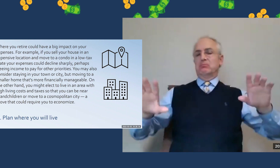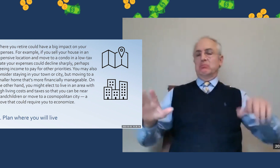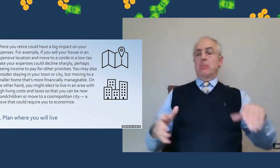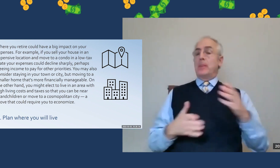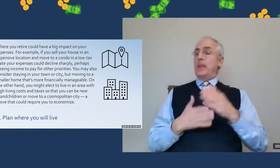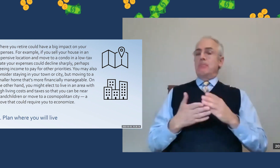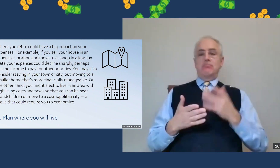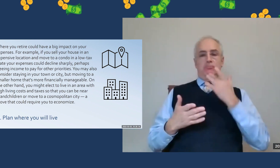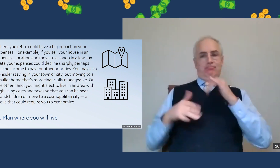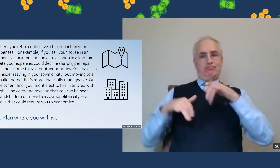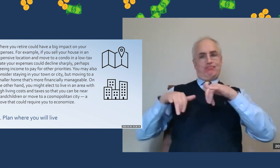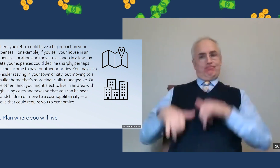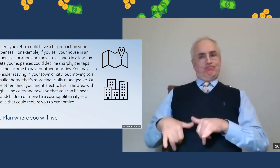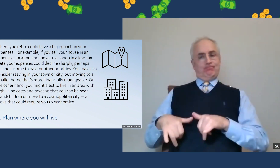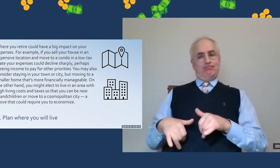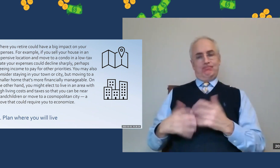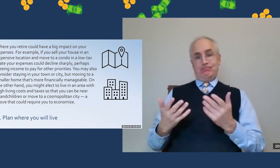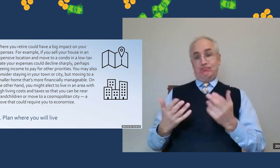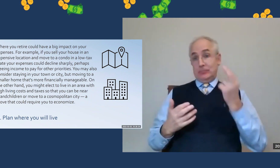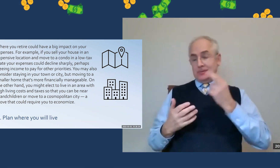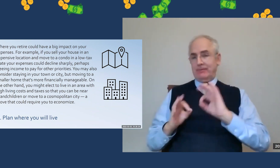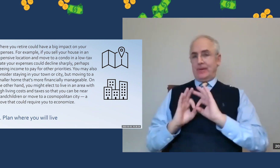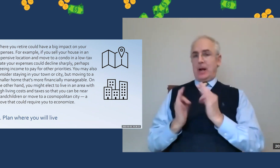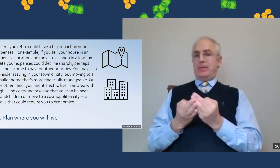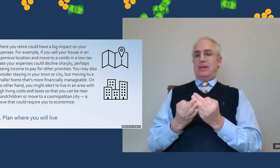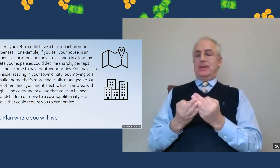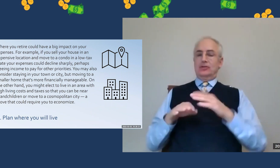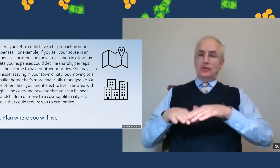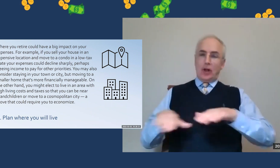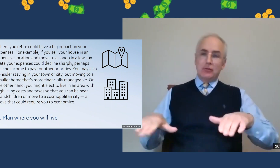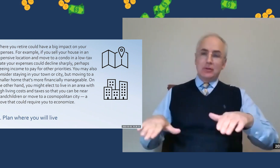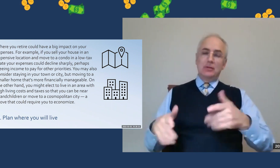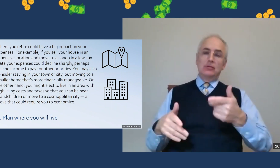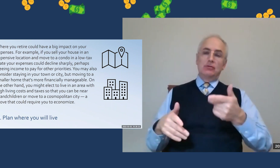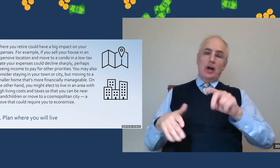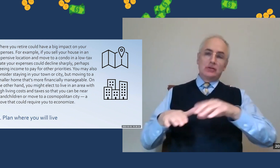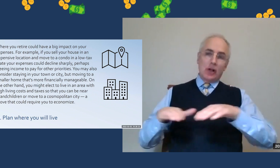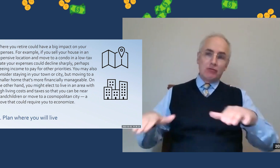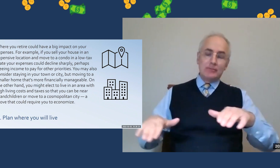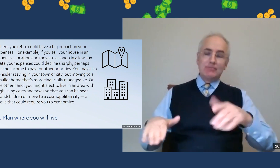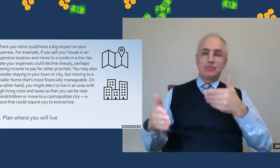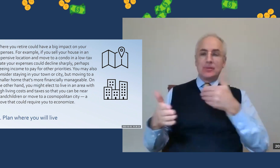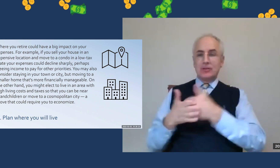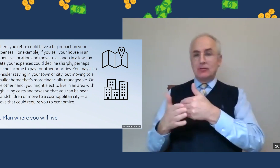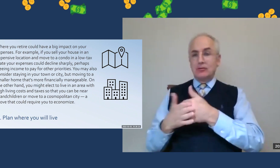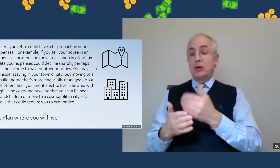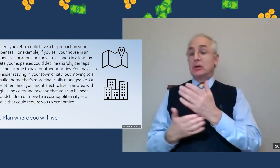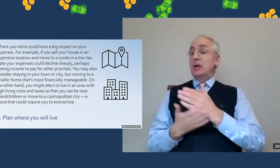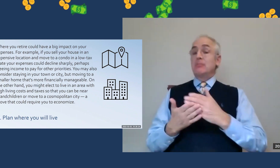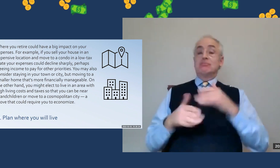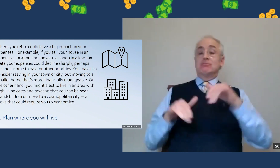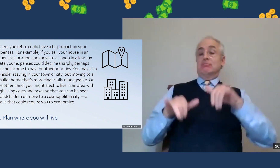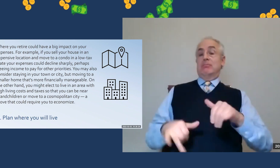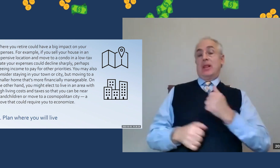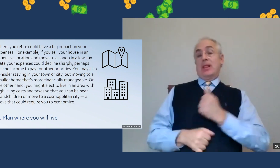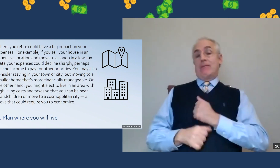based on different reasons. Other people decide to stay because they want to be close to family, children, grandchildren.